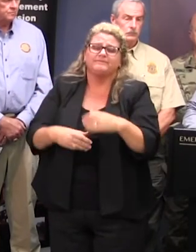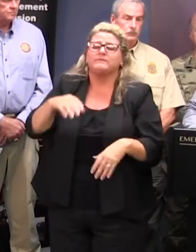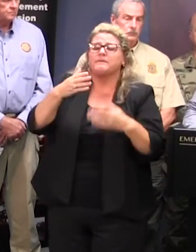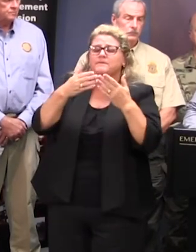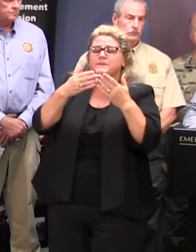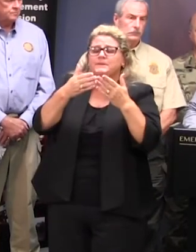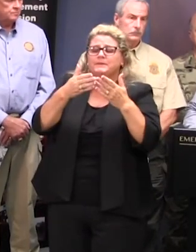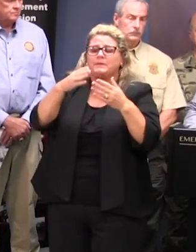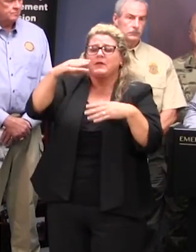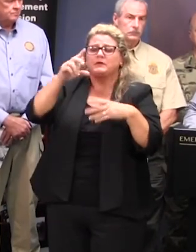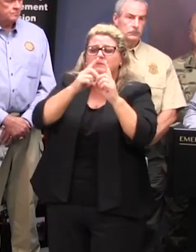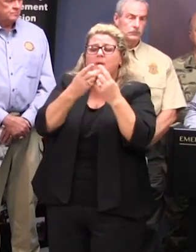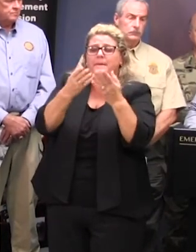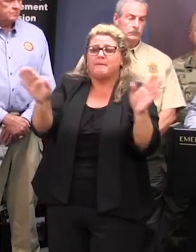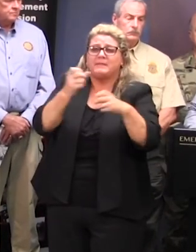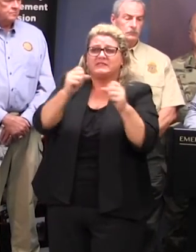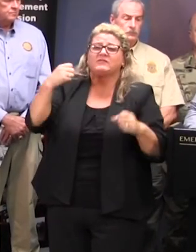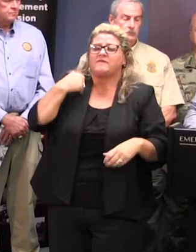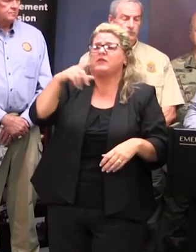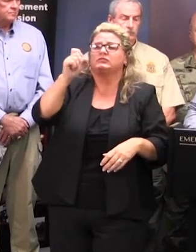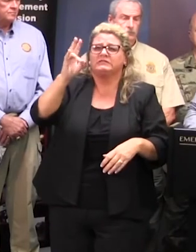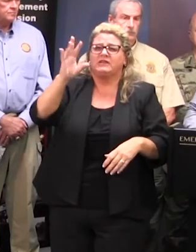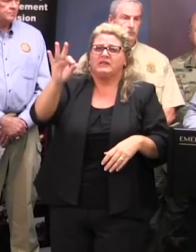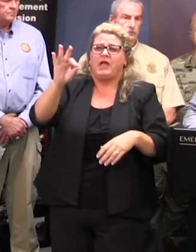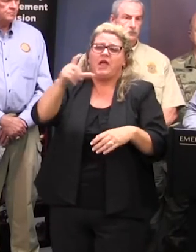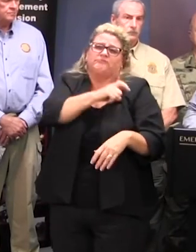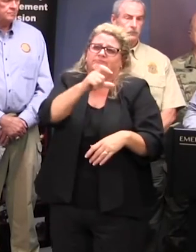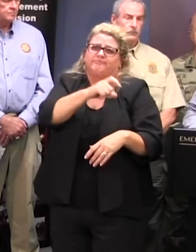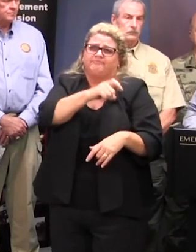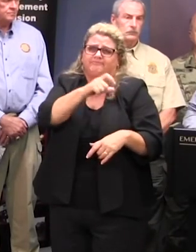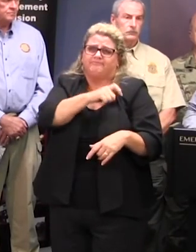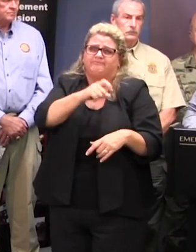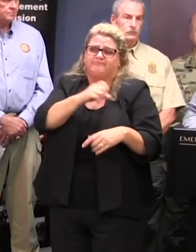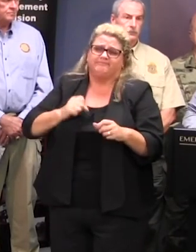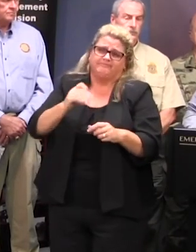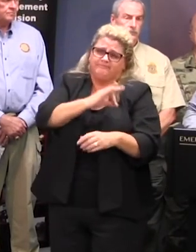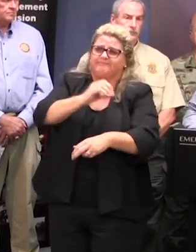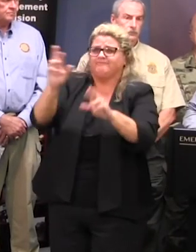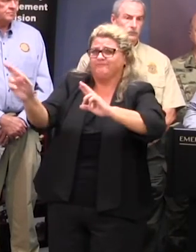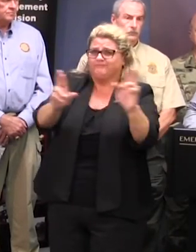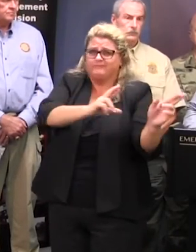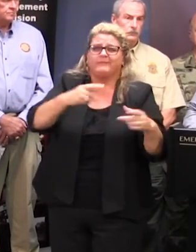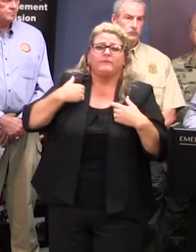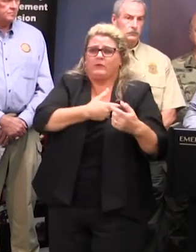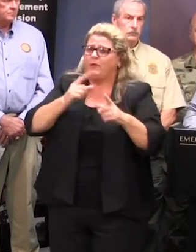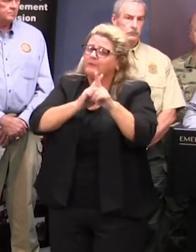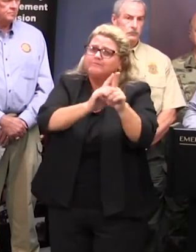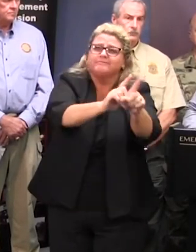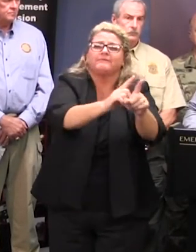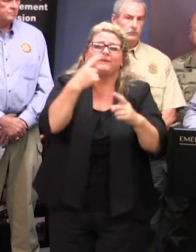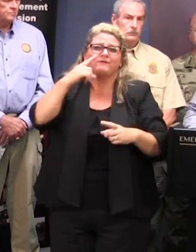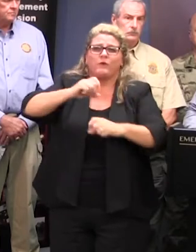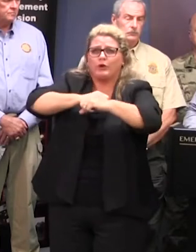159 uh two percent officers assigned to this uh event uh we are providing various escorts uh for the